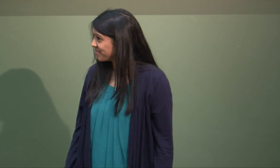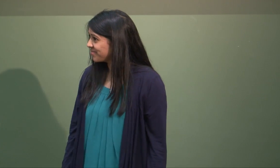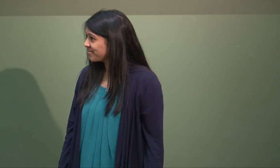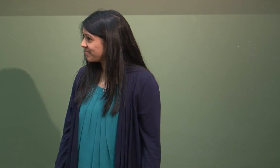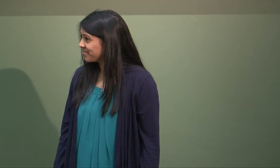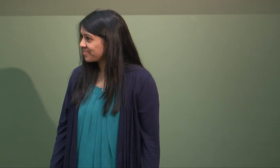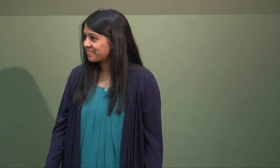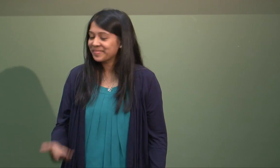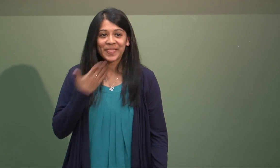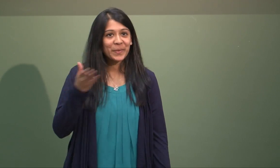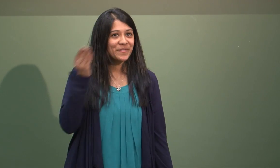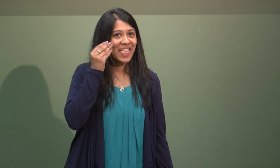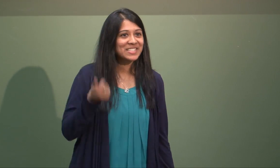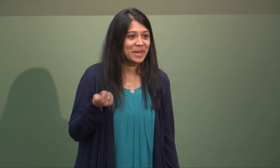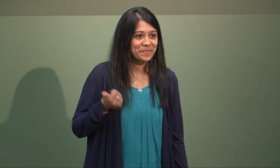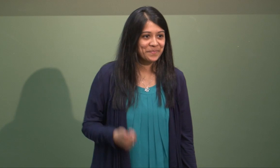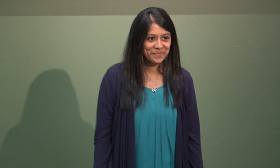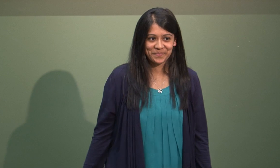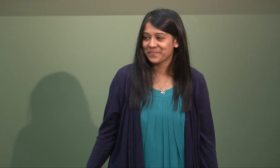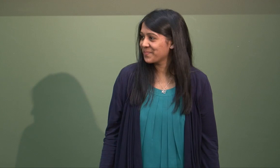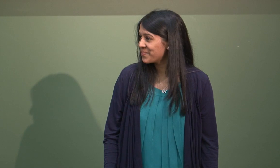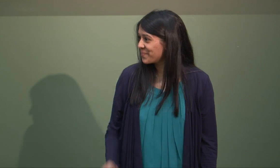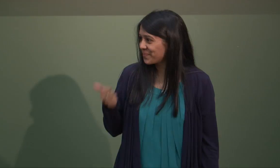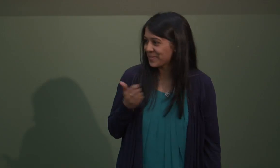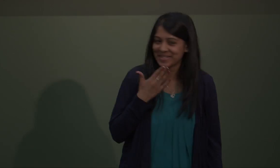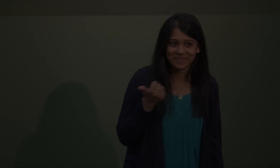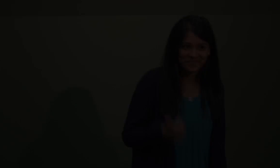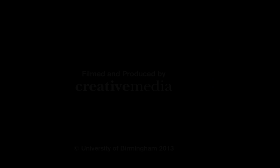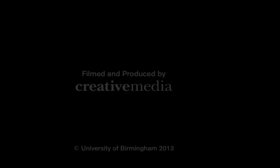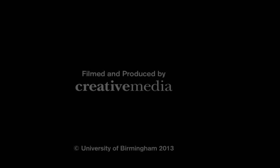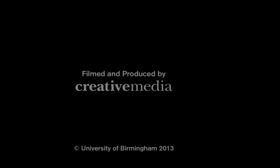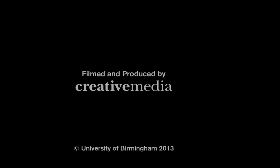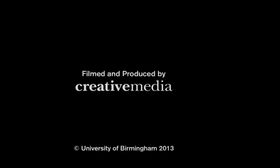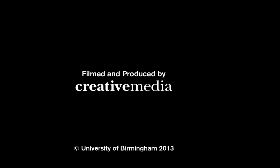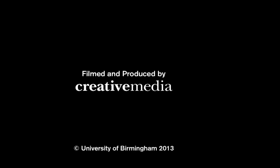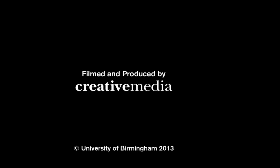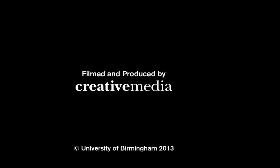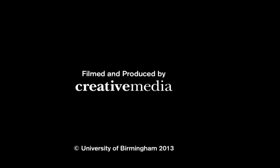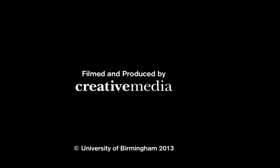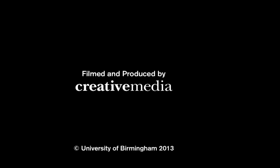also through my studies. Thanks very much for listening. everybody. Thank you She ochning.